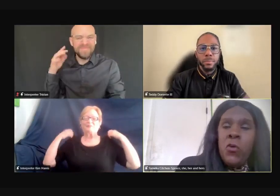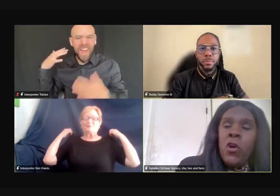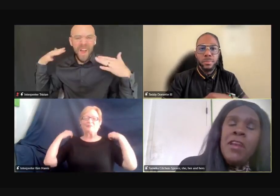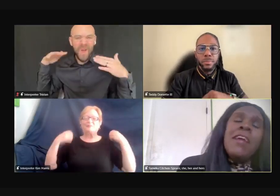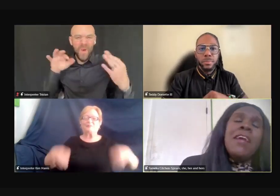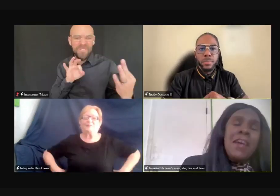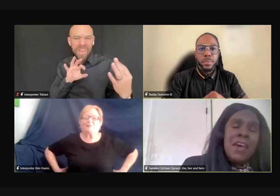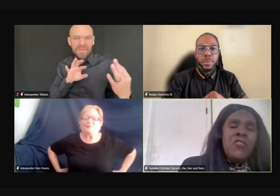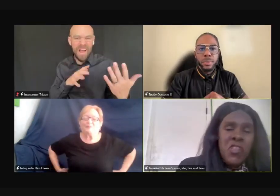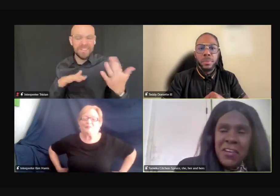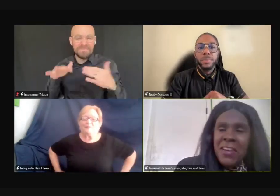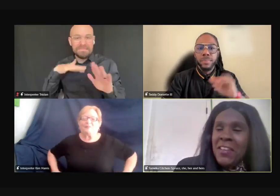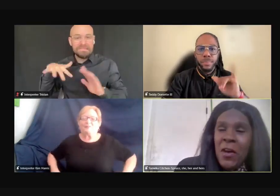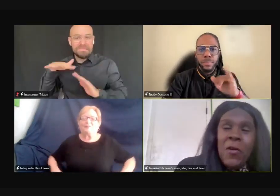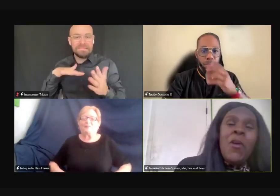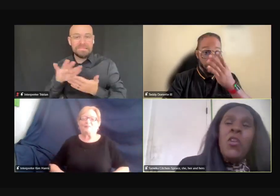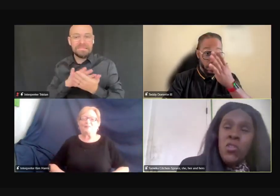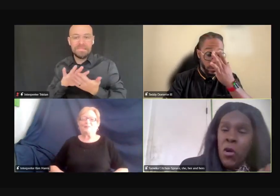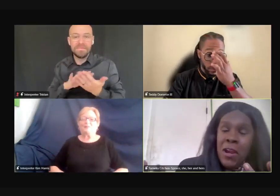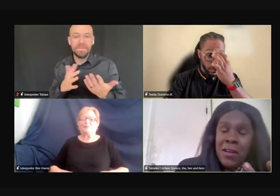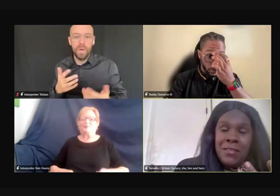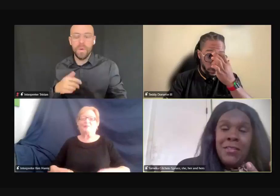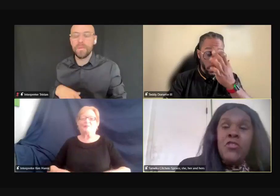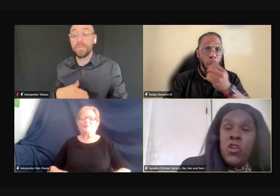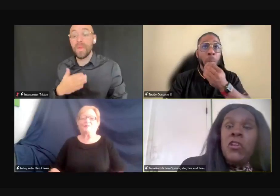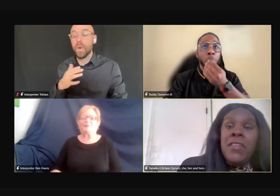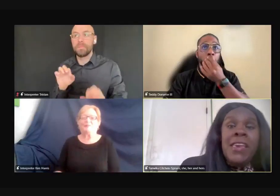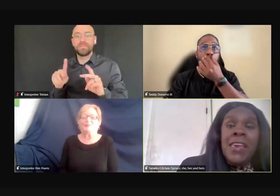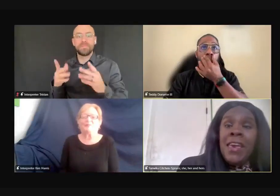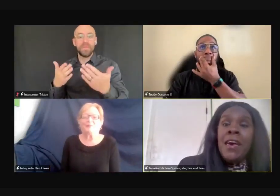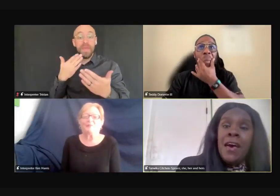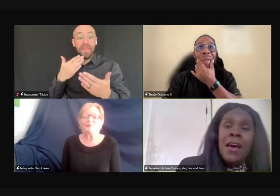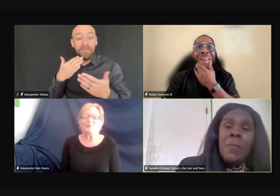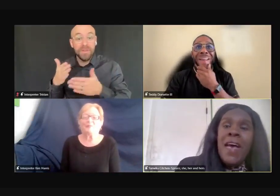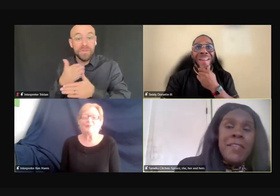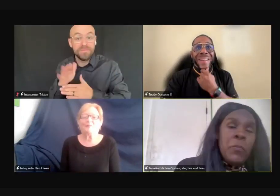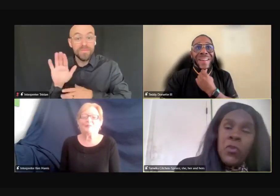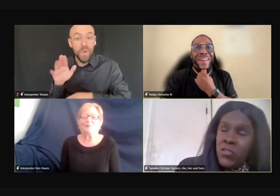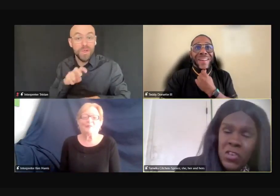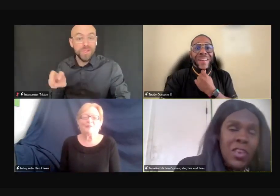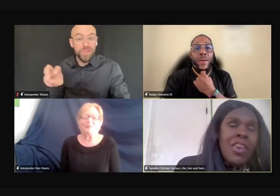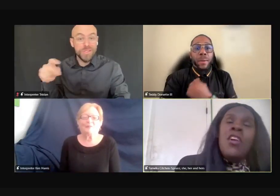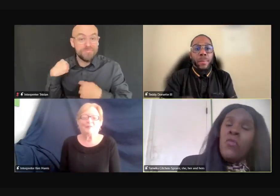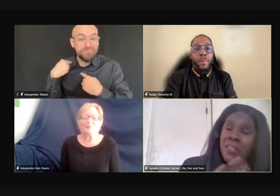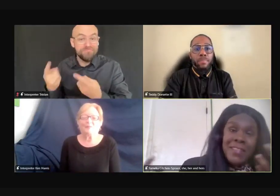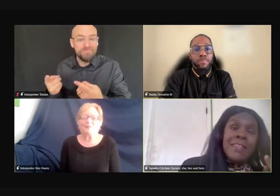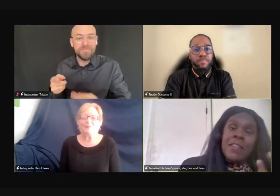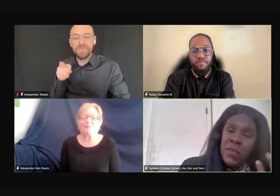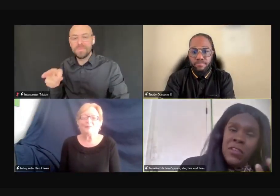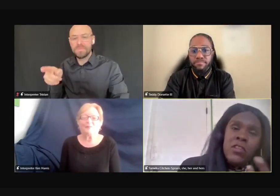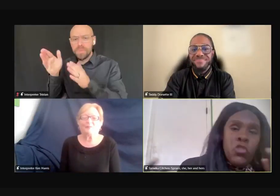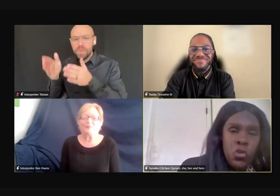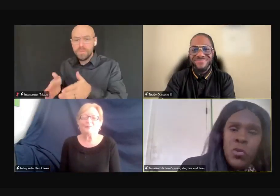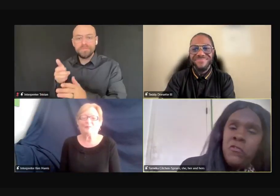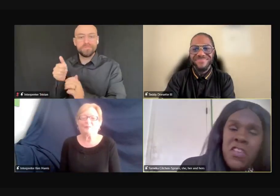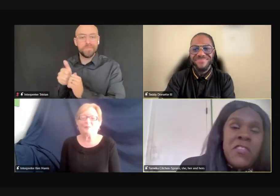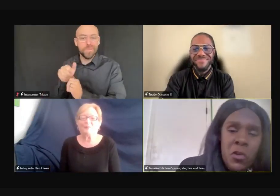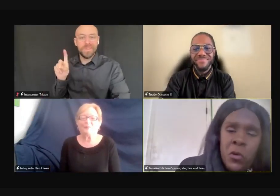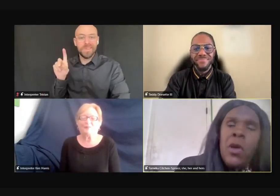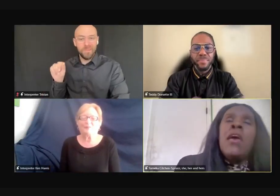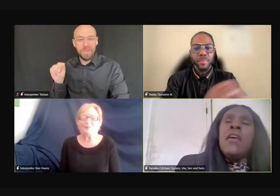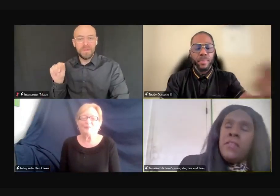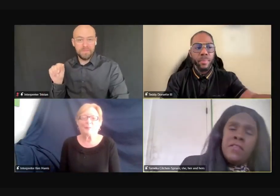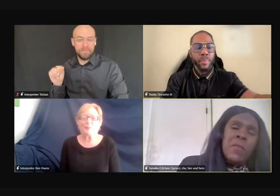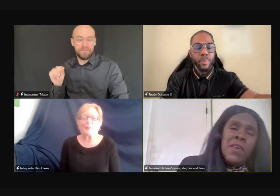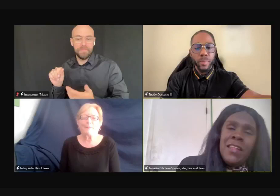Uh, thank you for, uh, sharing, you know, your journey, um, as a person with a disability too, with a